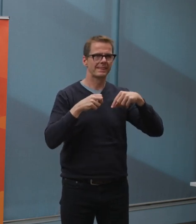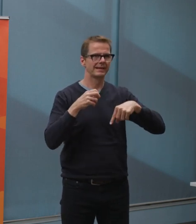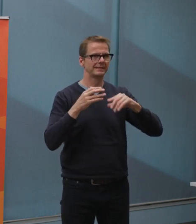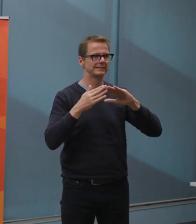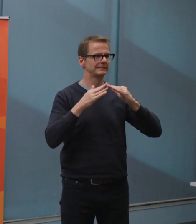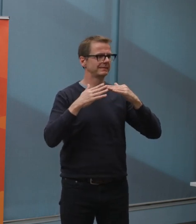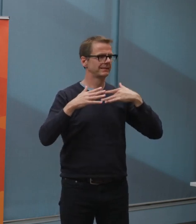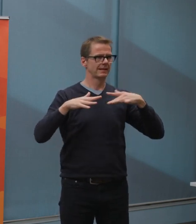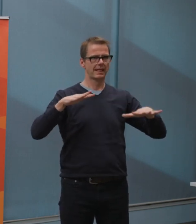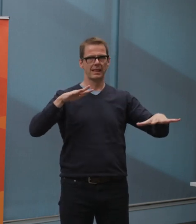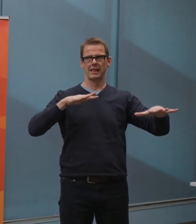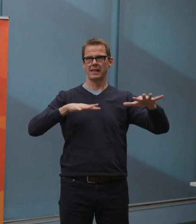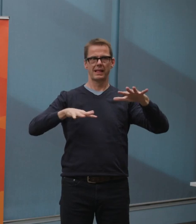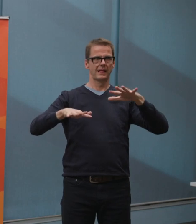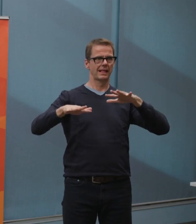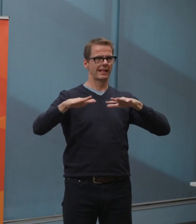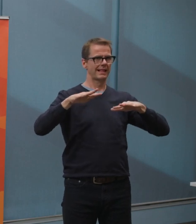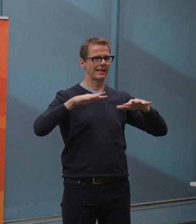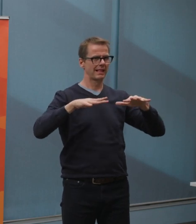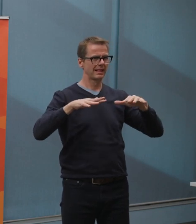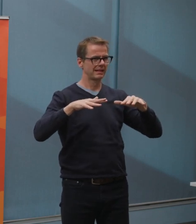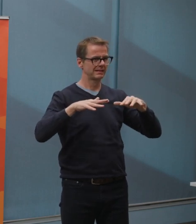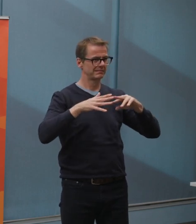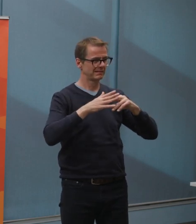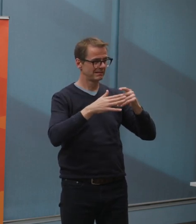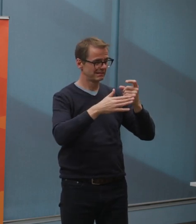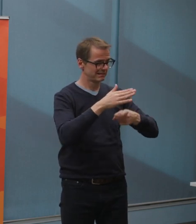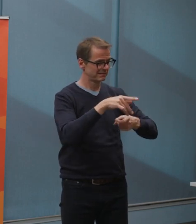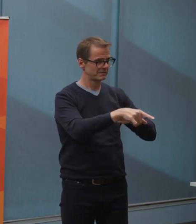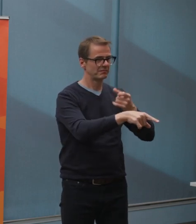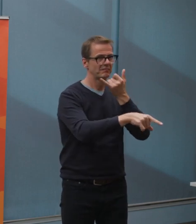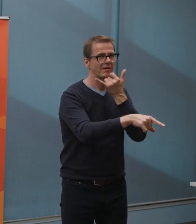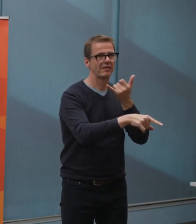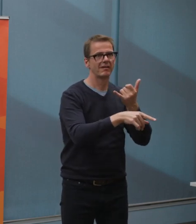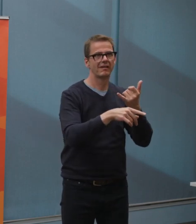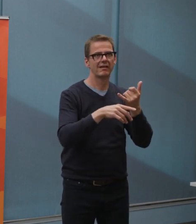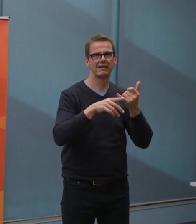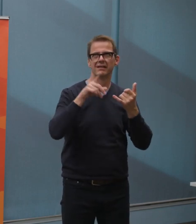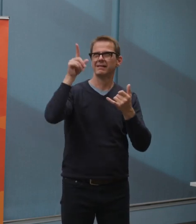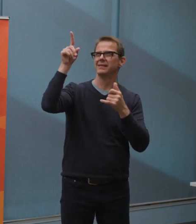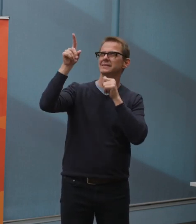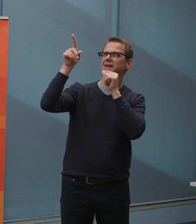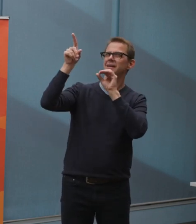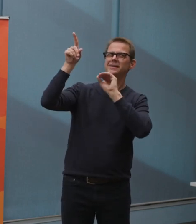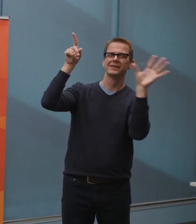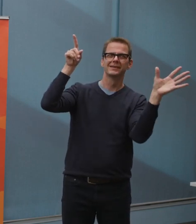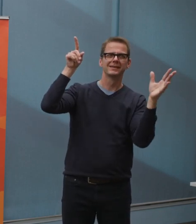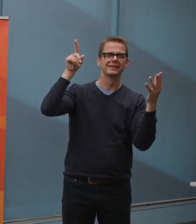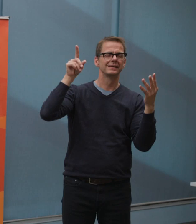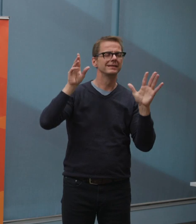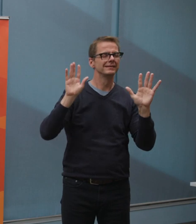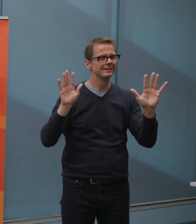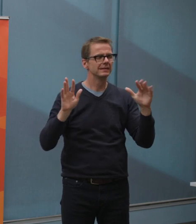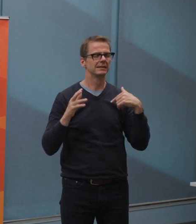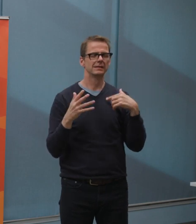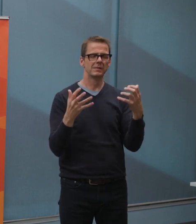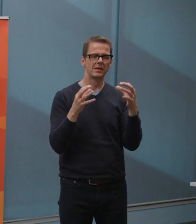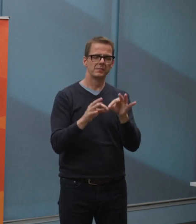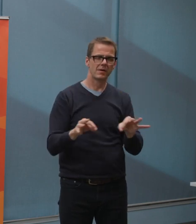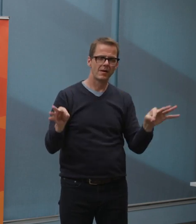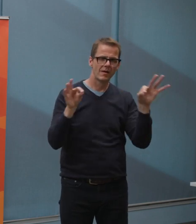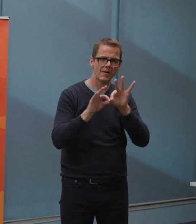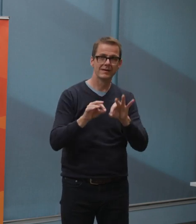clarity the Government of Alberta can provide as guidance to both businesses and to cities about how to support